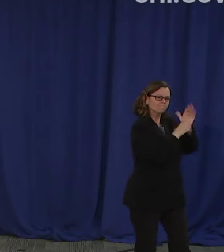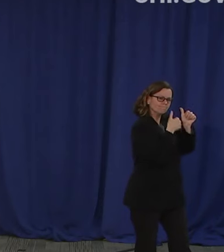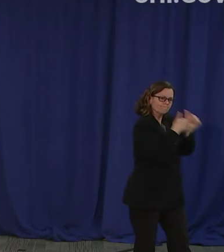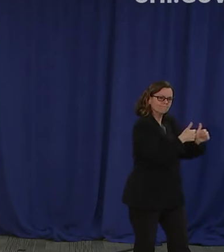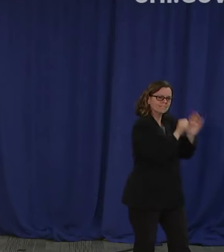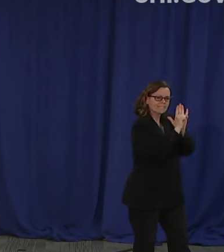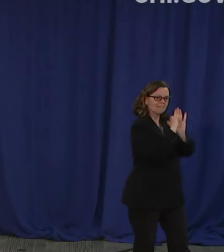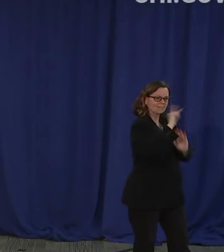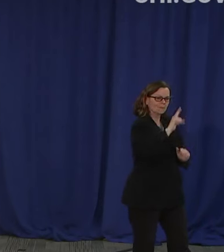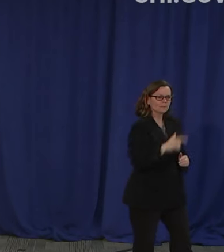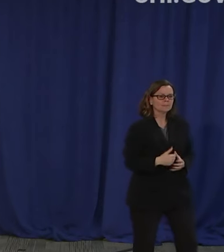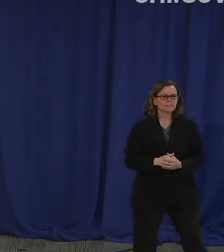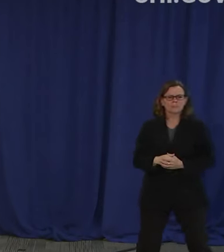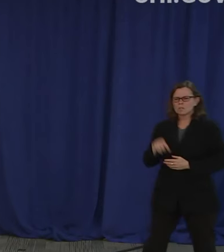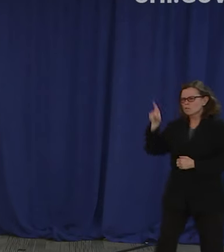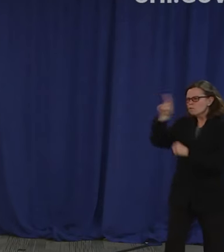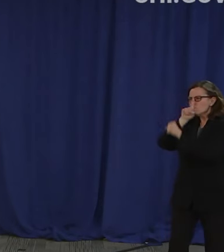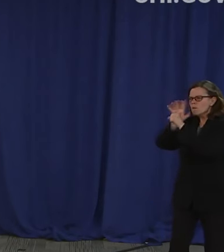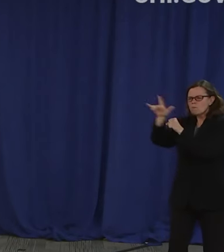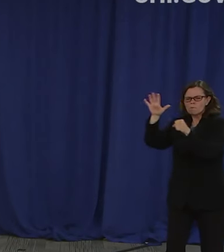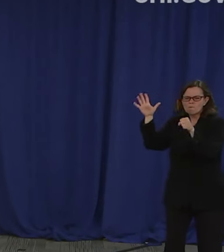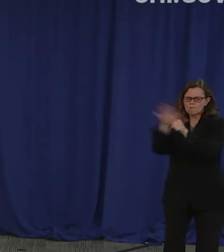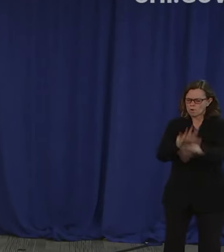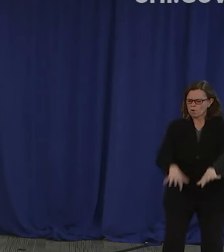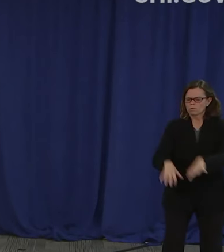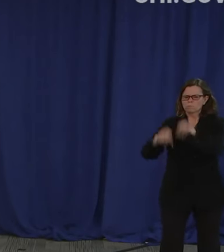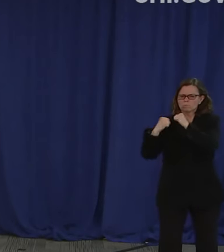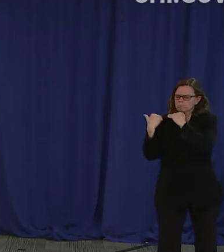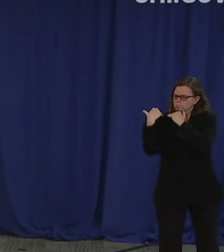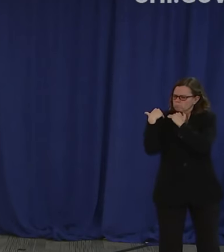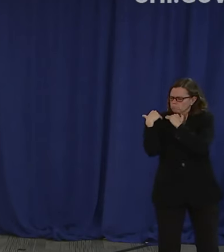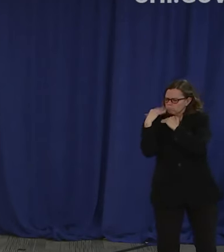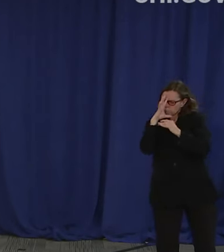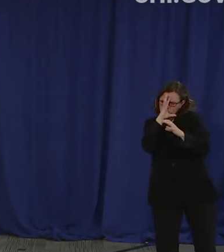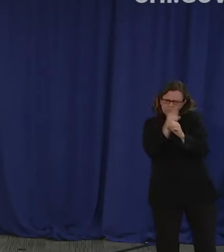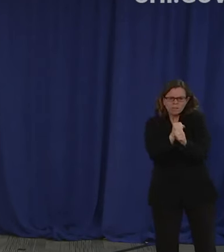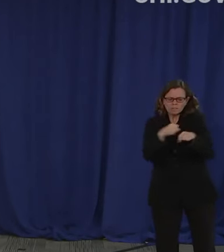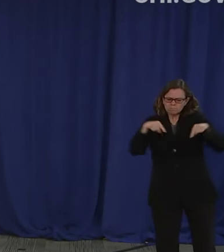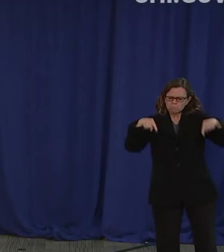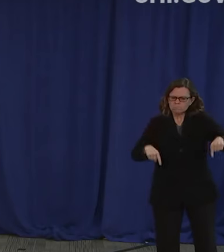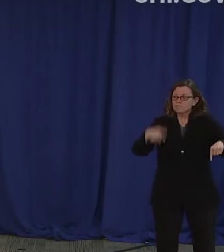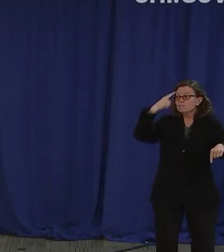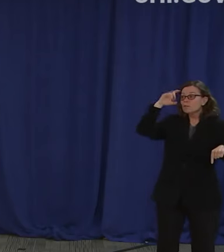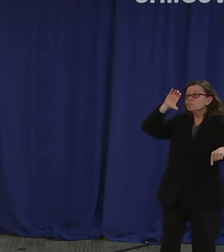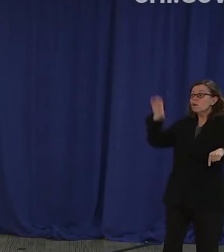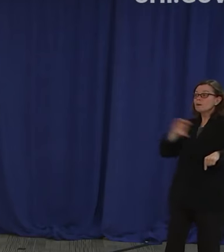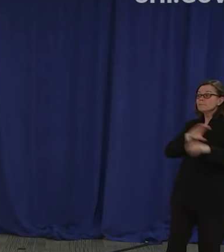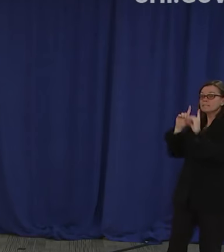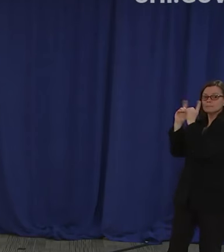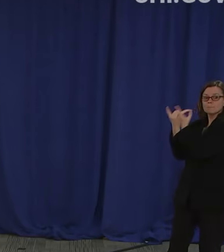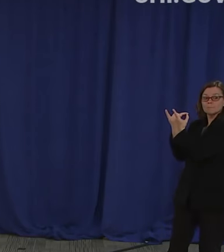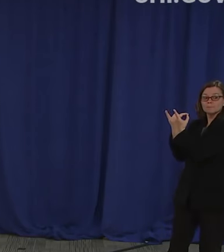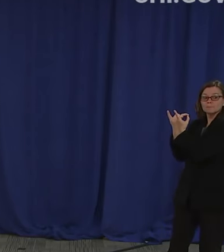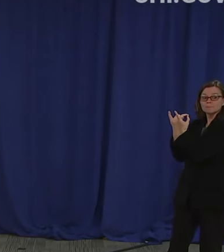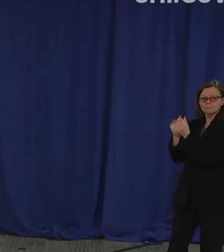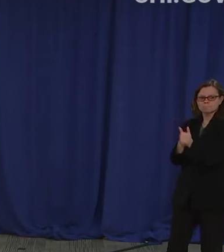I will faithfully discharge the office of superintendent of Chicago Police Department according to the best of my abilities according to the best of